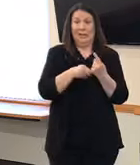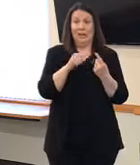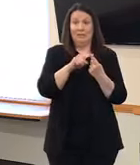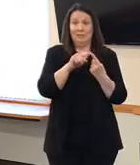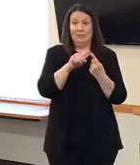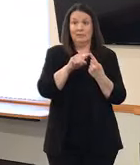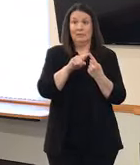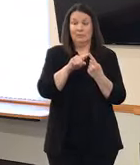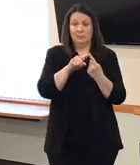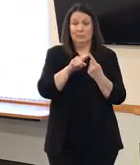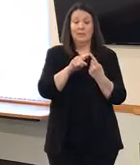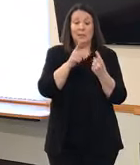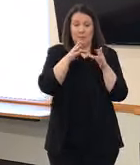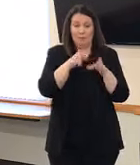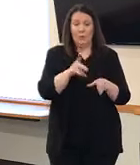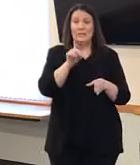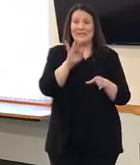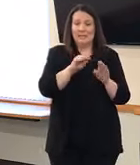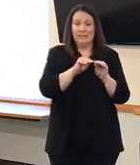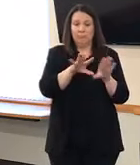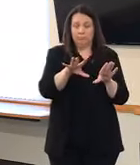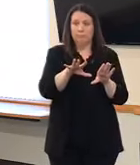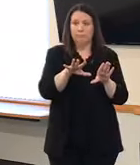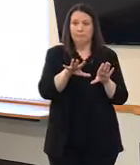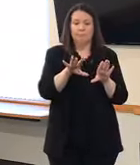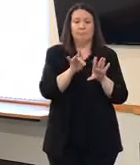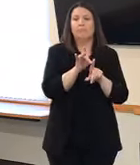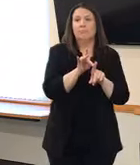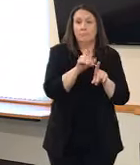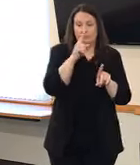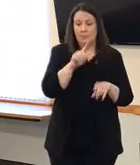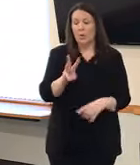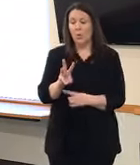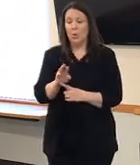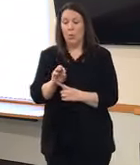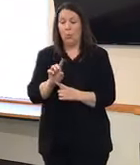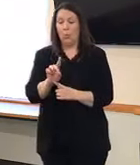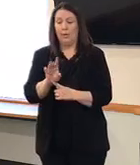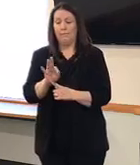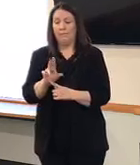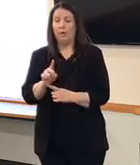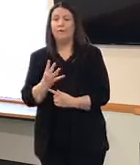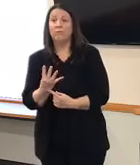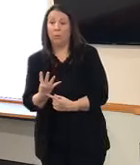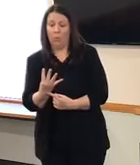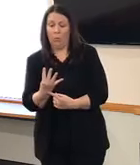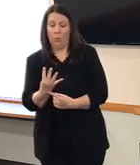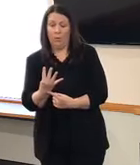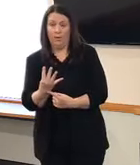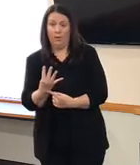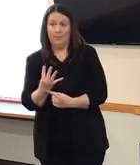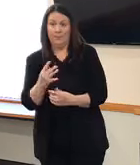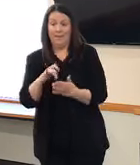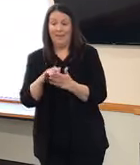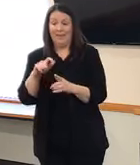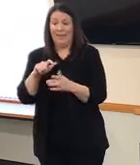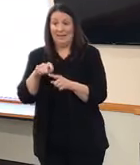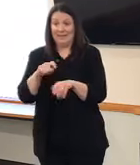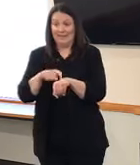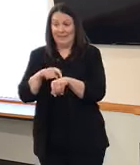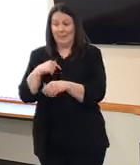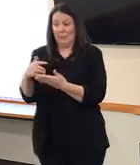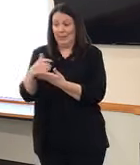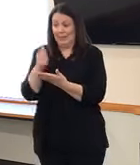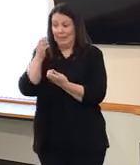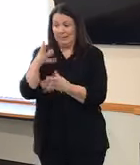community transmission in Peoria County. Woodford is at four. At the time of this data point, we do